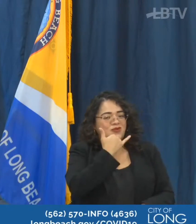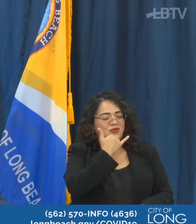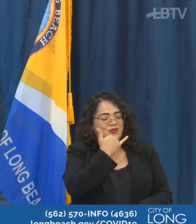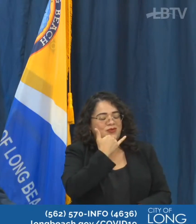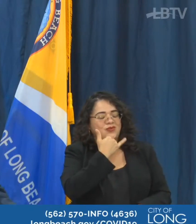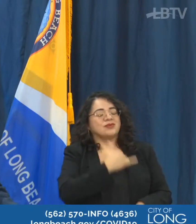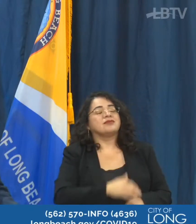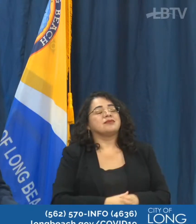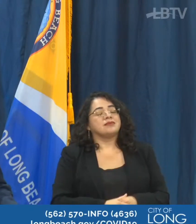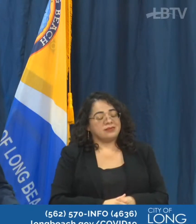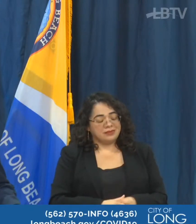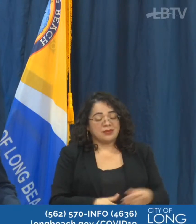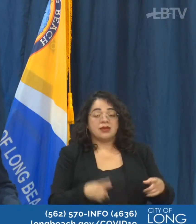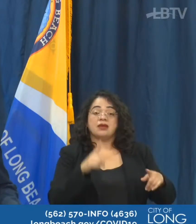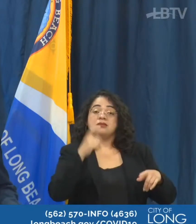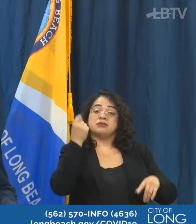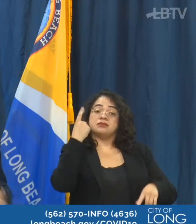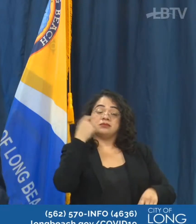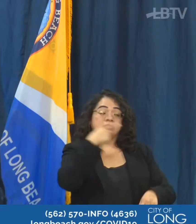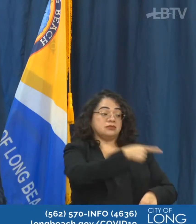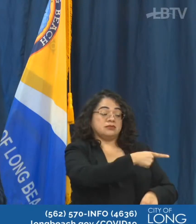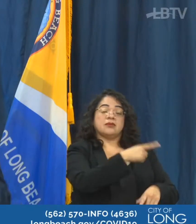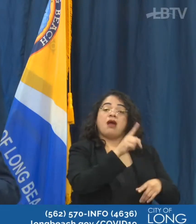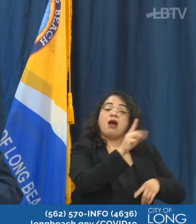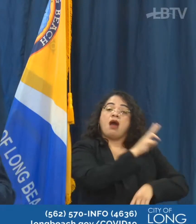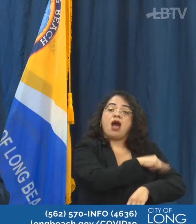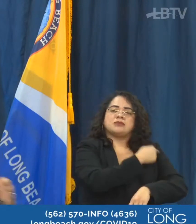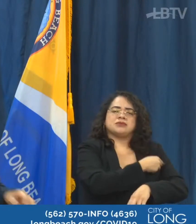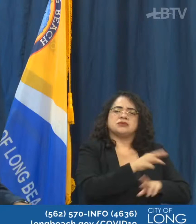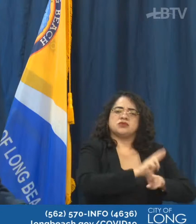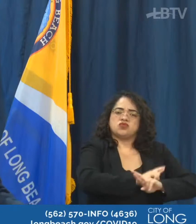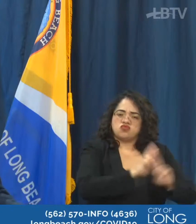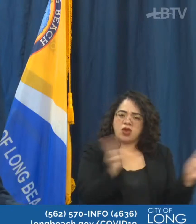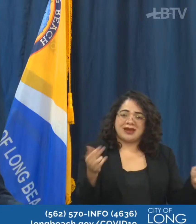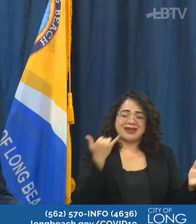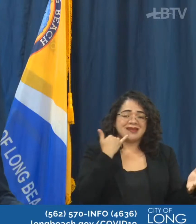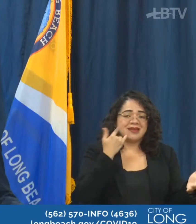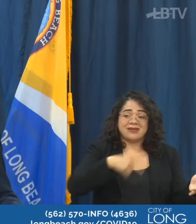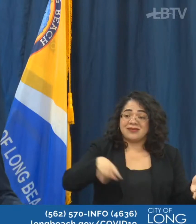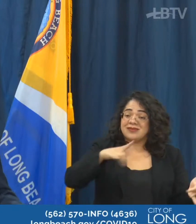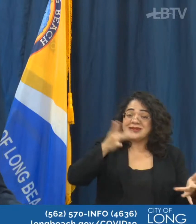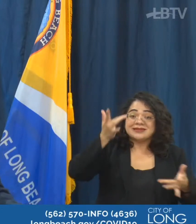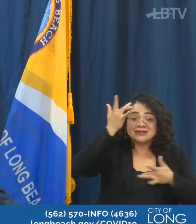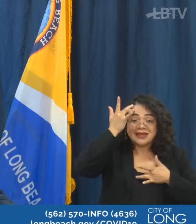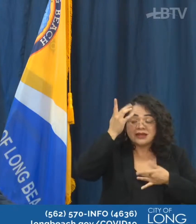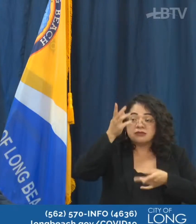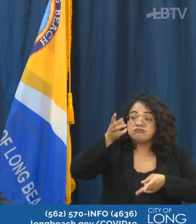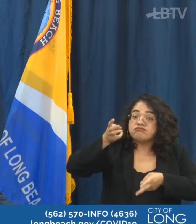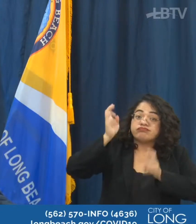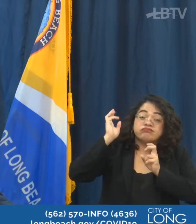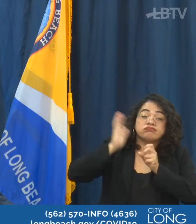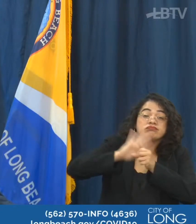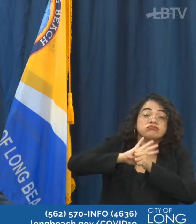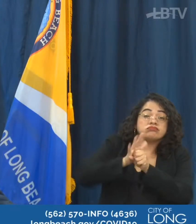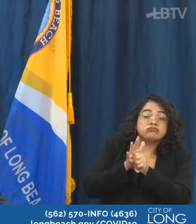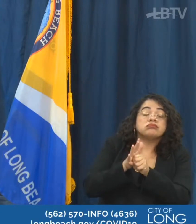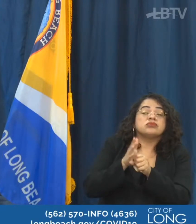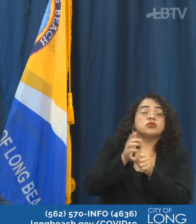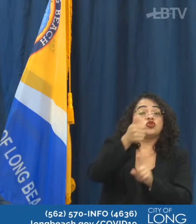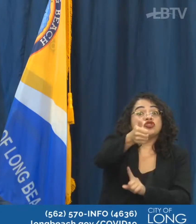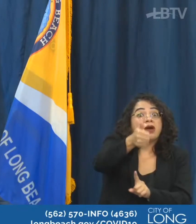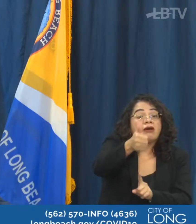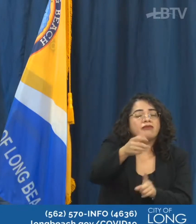have capacity if someone were to fall sick to take care of you or anyone in your family. So moving on to the health order